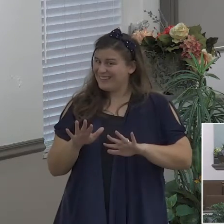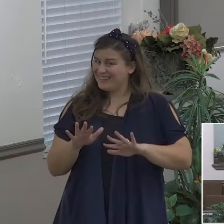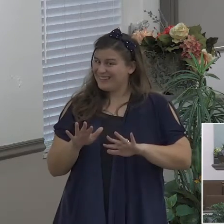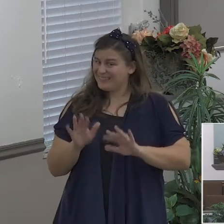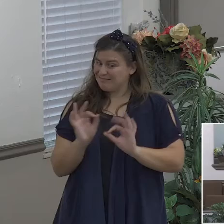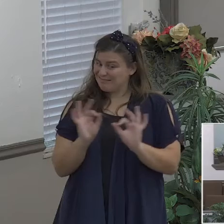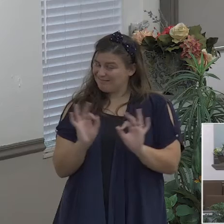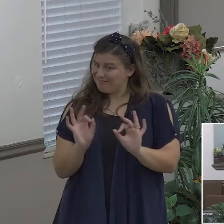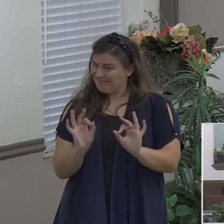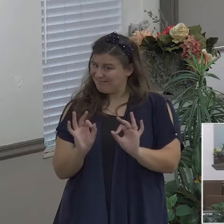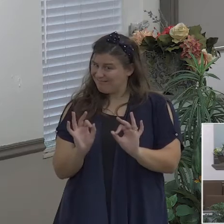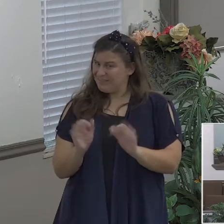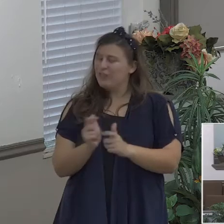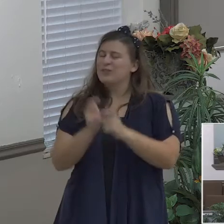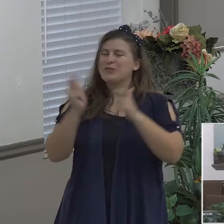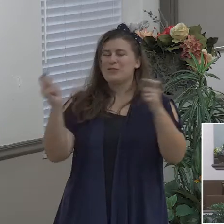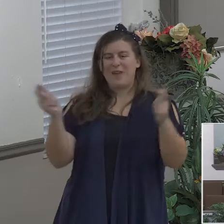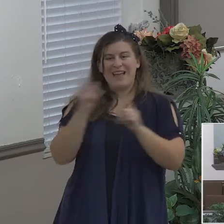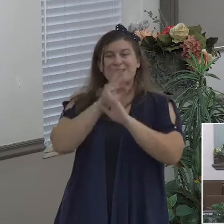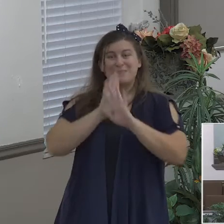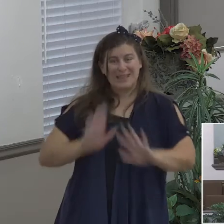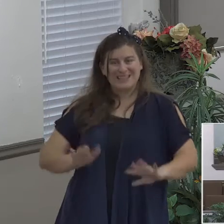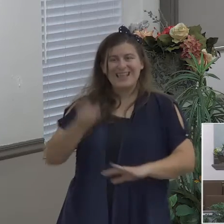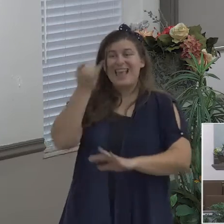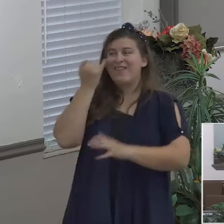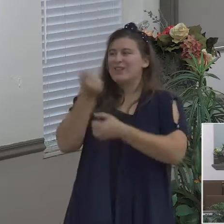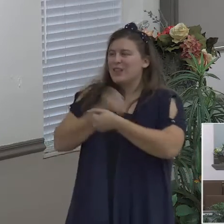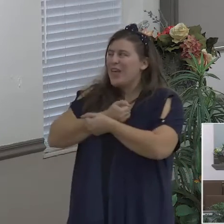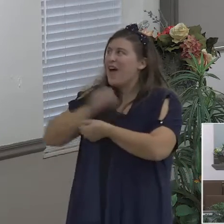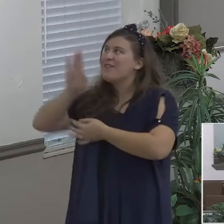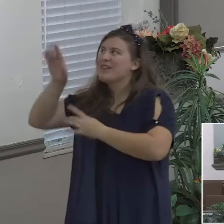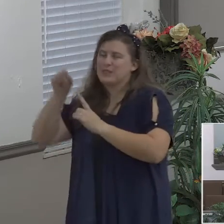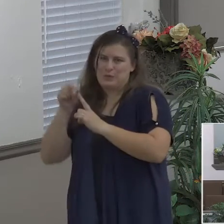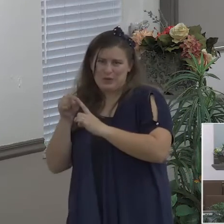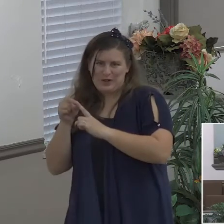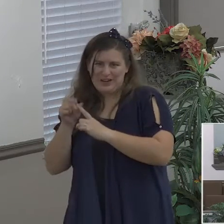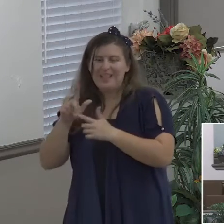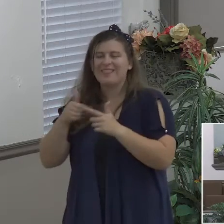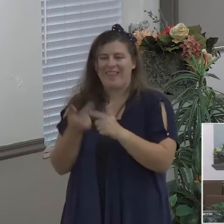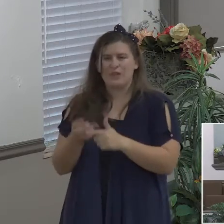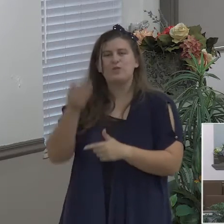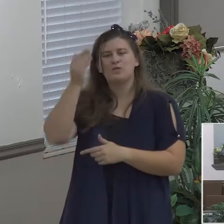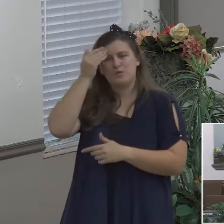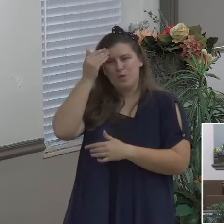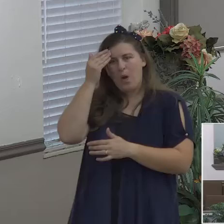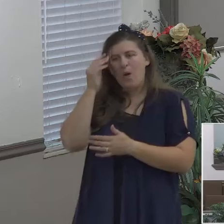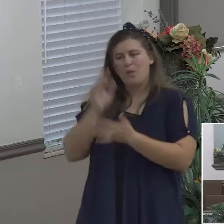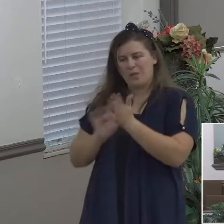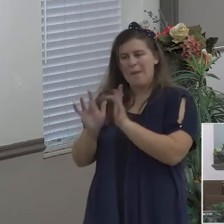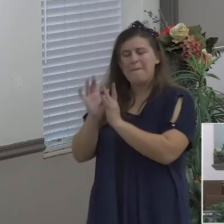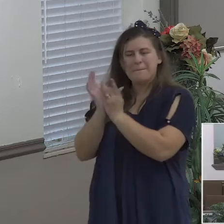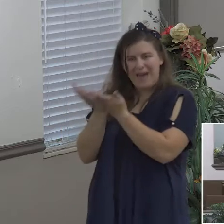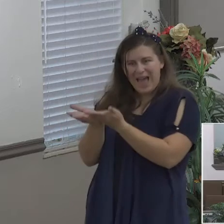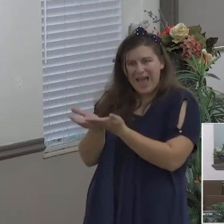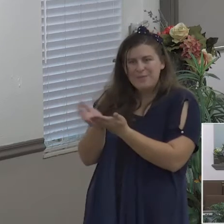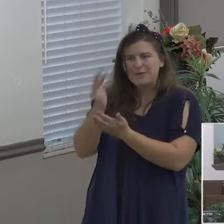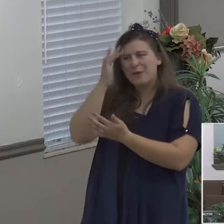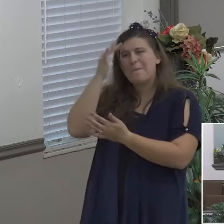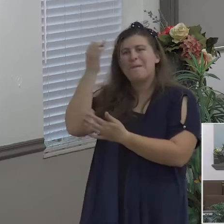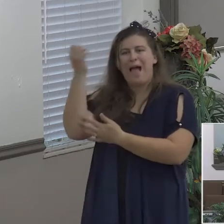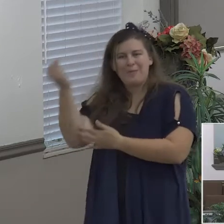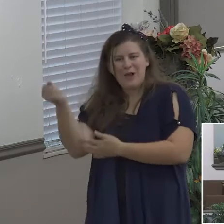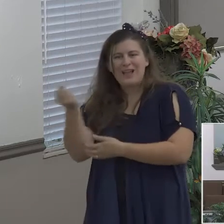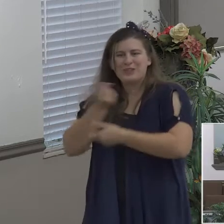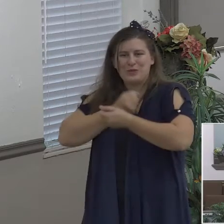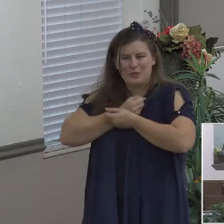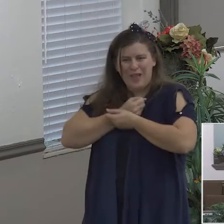then you know what the word of God says because you spend time in the word of God you love the word of God you apply the word of God you do the word of